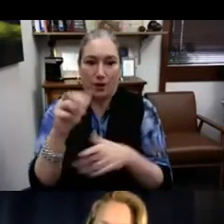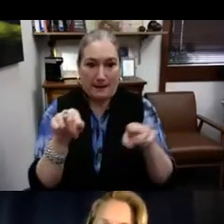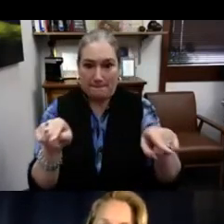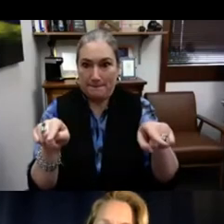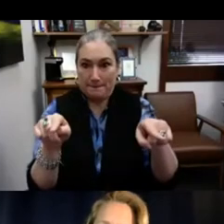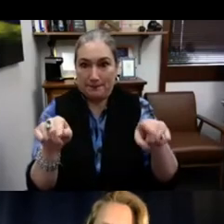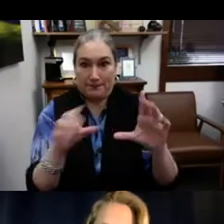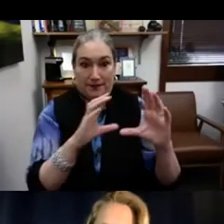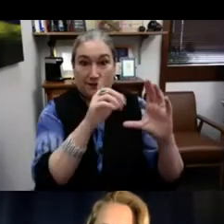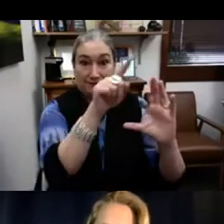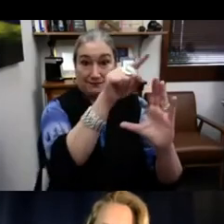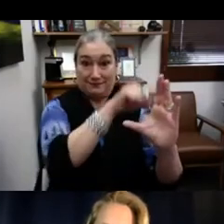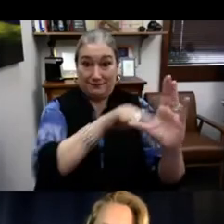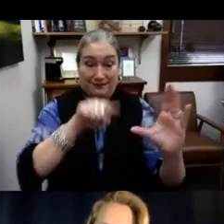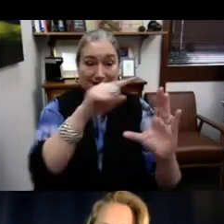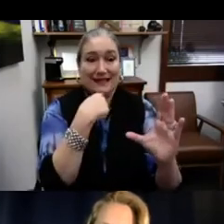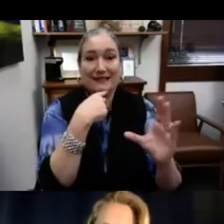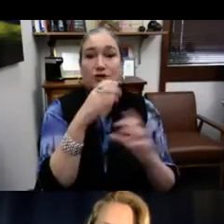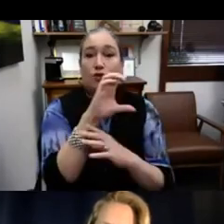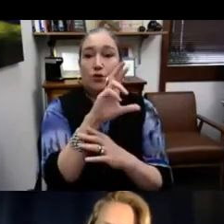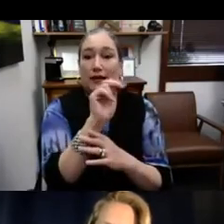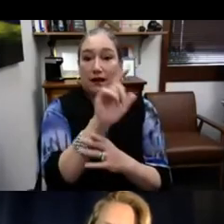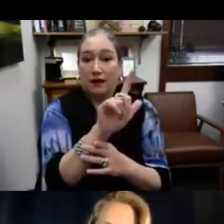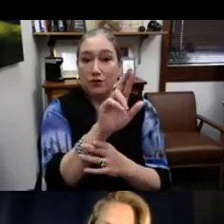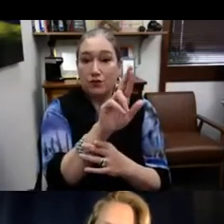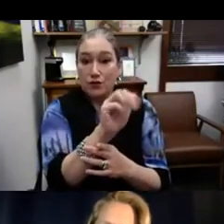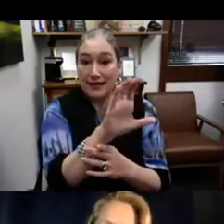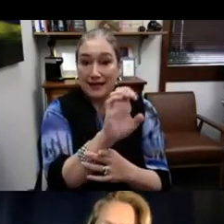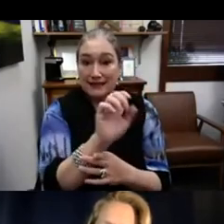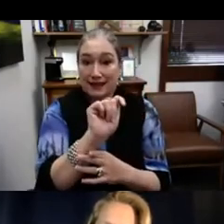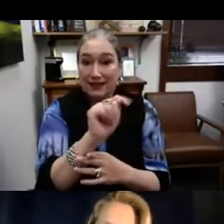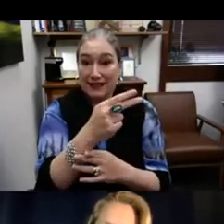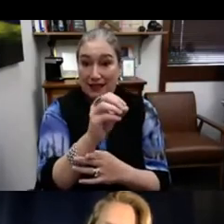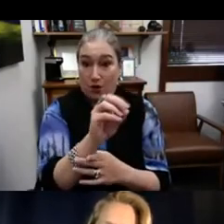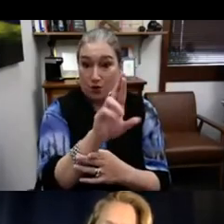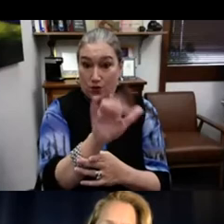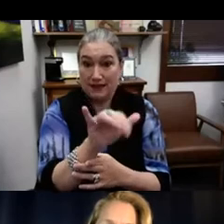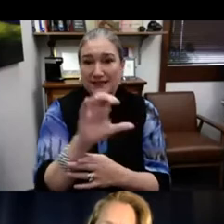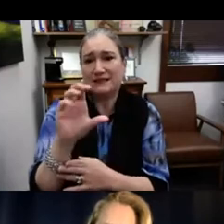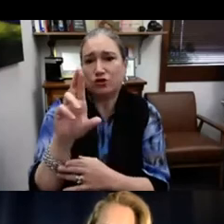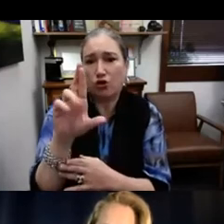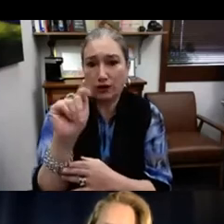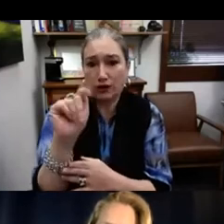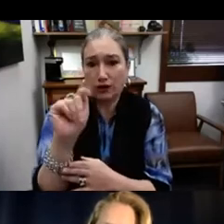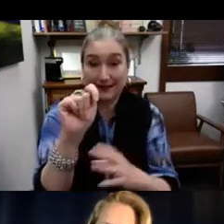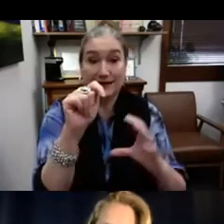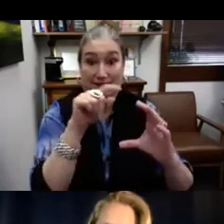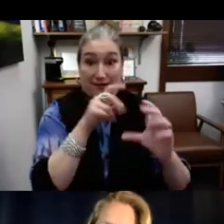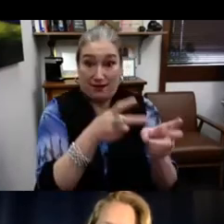In this diagram, you see there's the oval circle. says critical race theory,